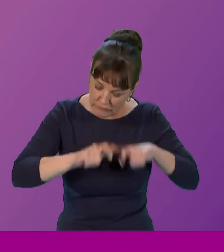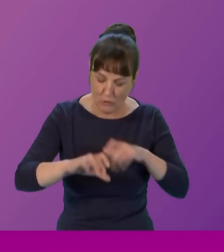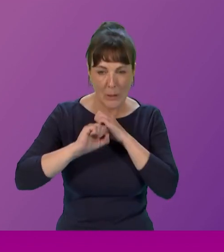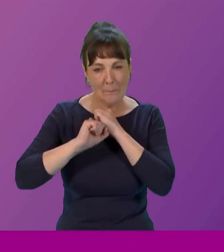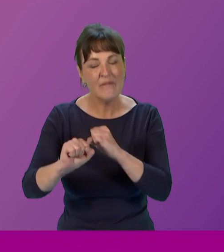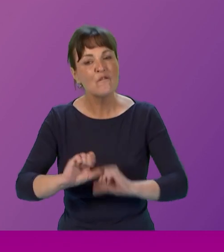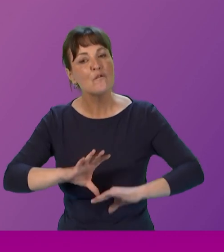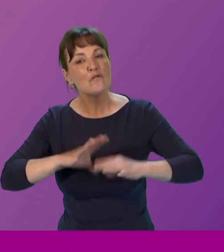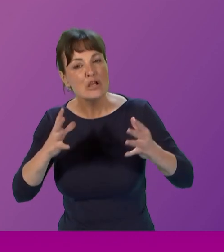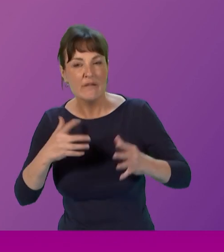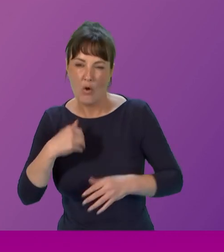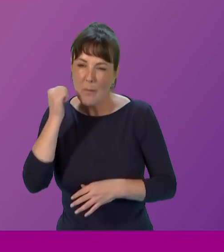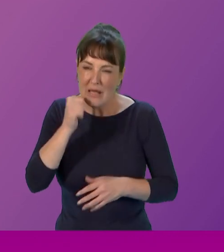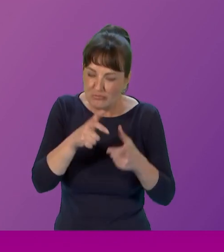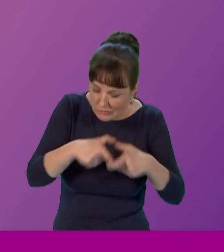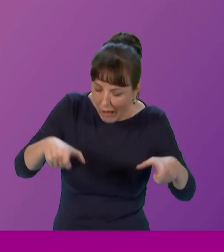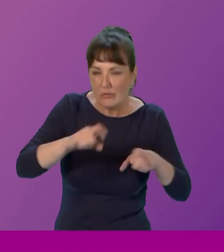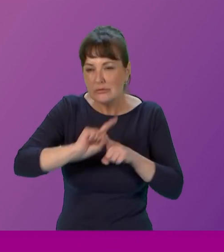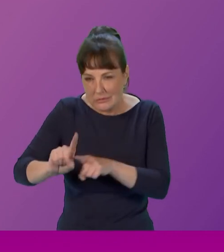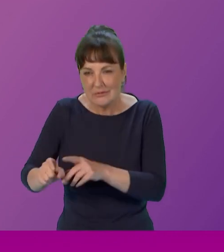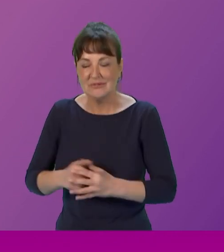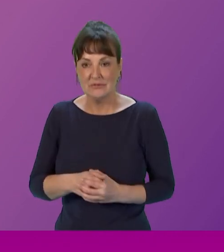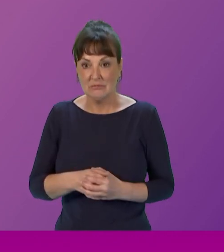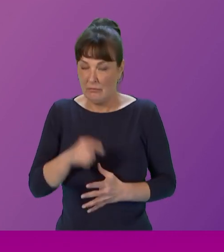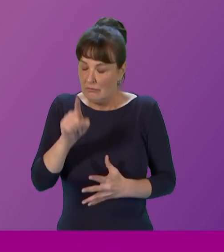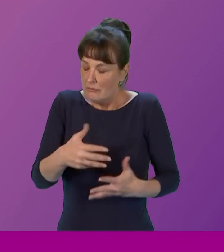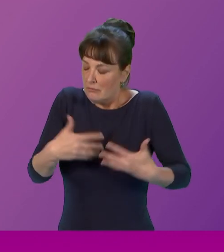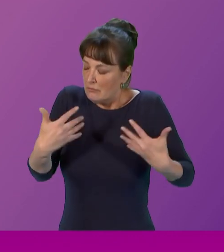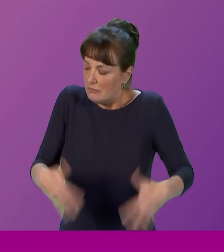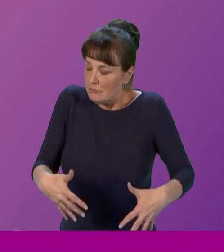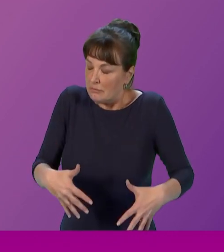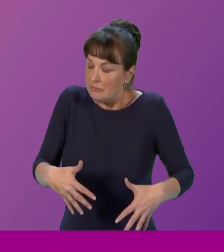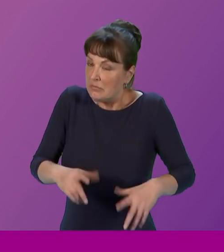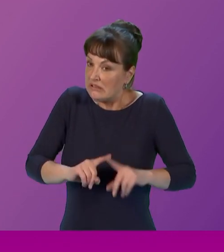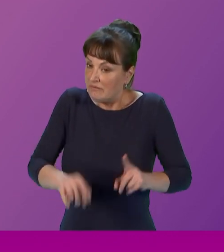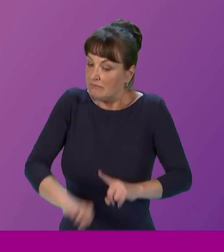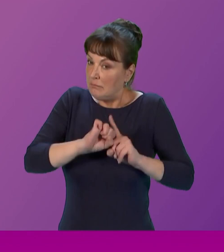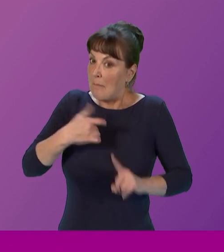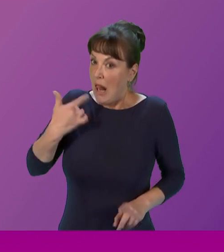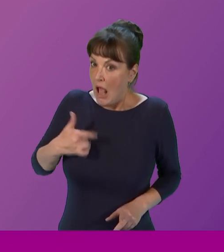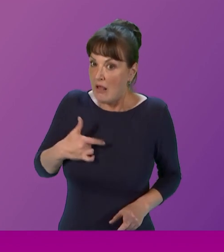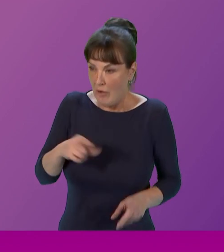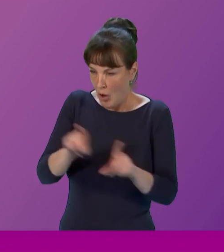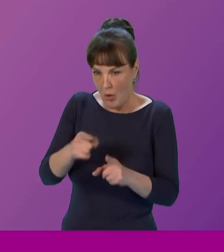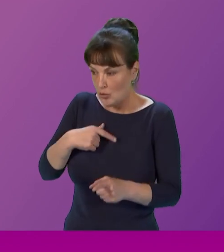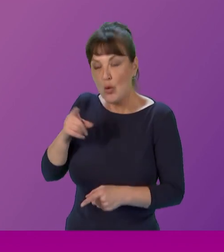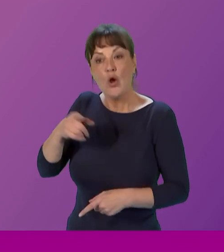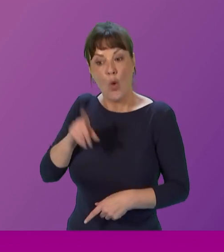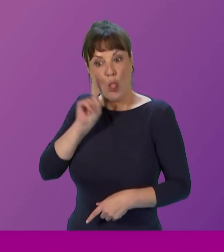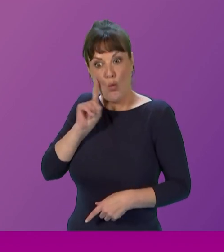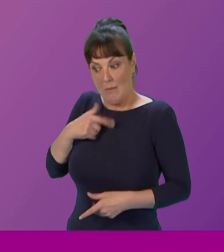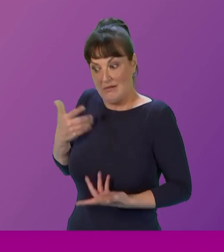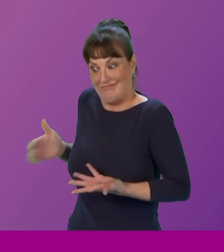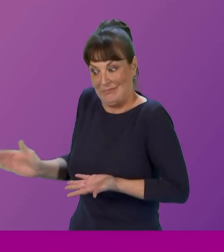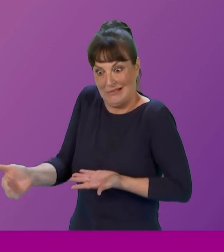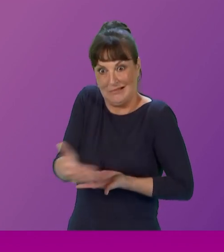prescriptions that we have in scotland it's made such a huge difference in my own life and from the lived experience gathered by the scottish women convention